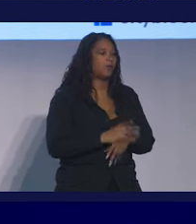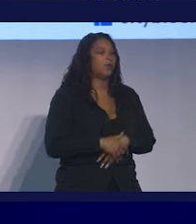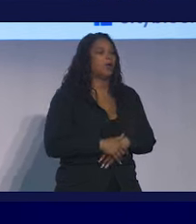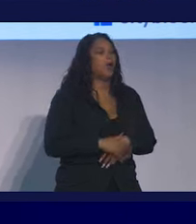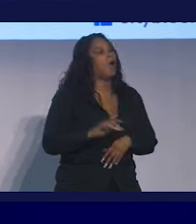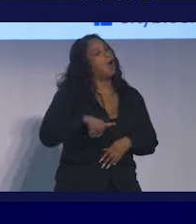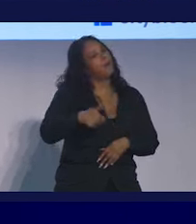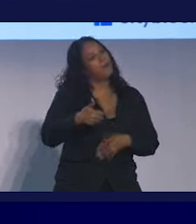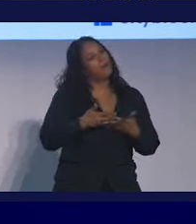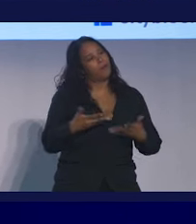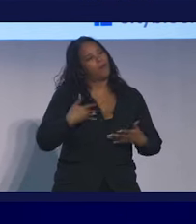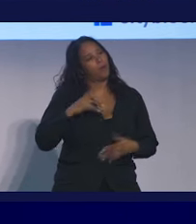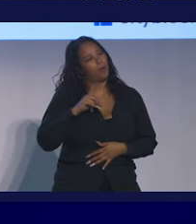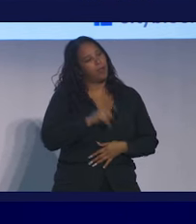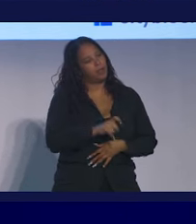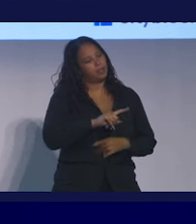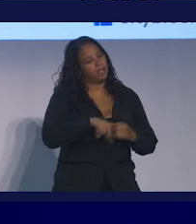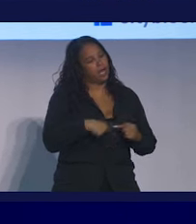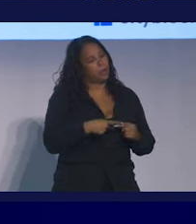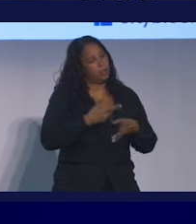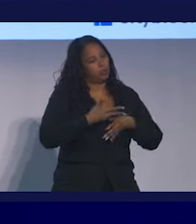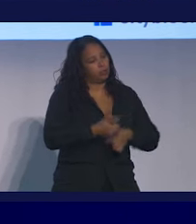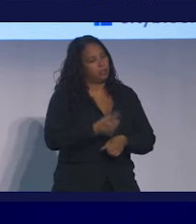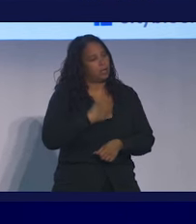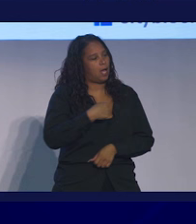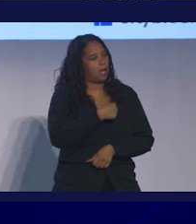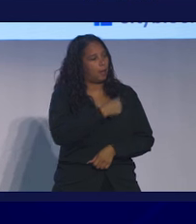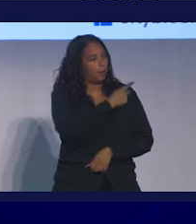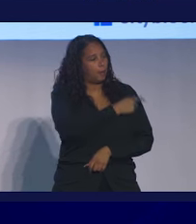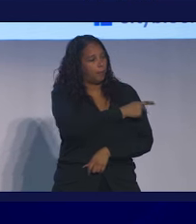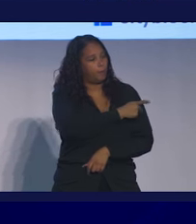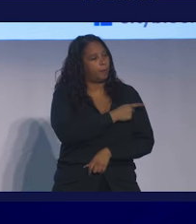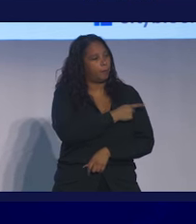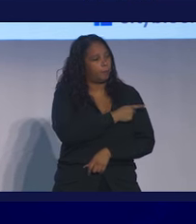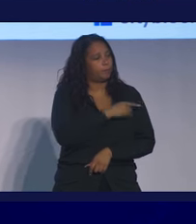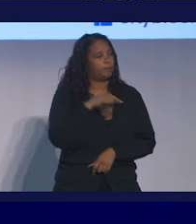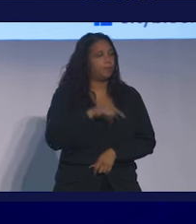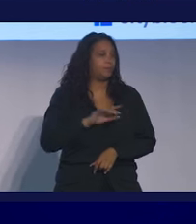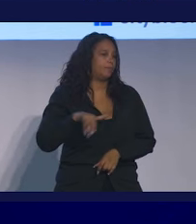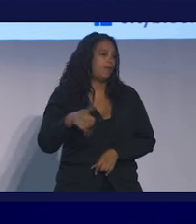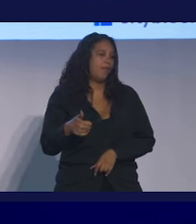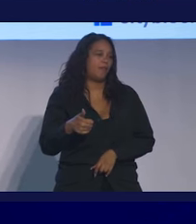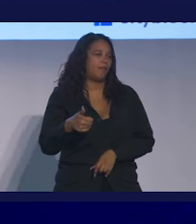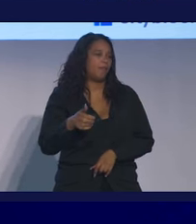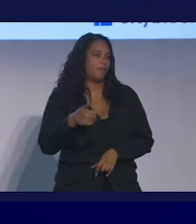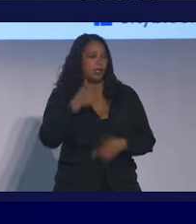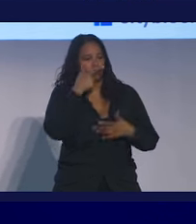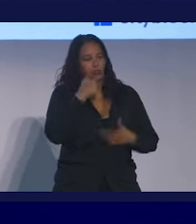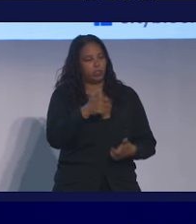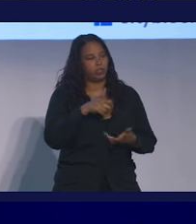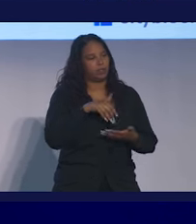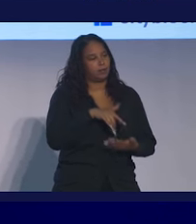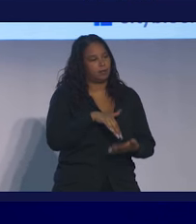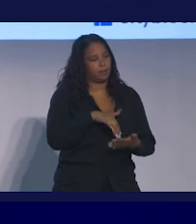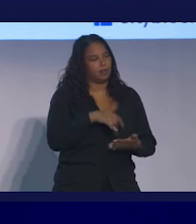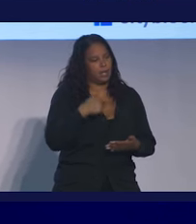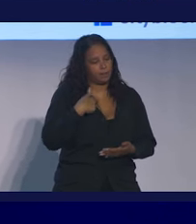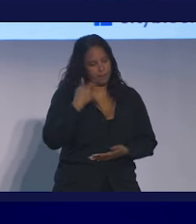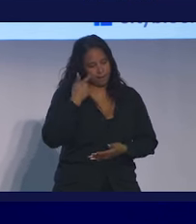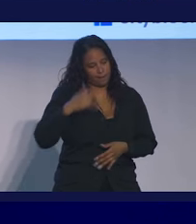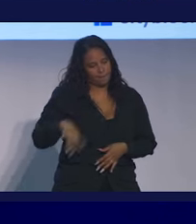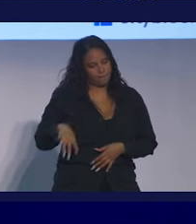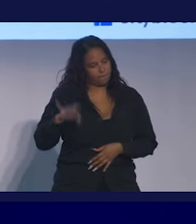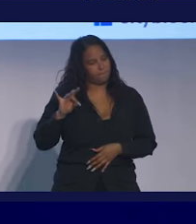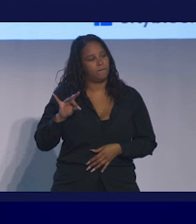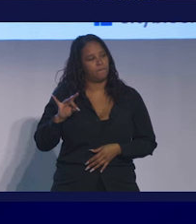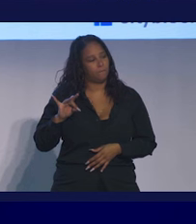about trust in our patients. This is another really interesting study that I found that looks